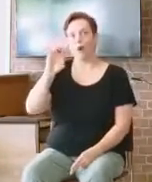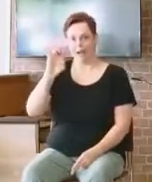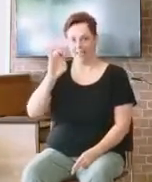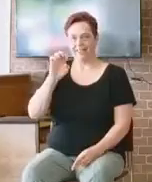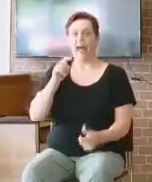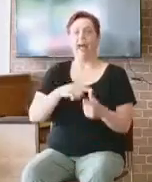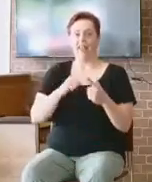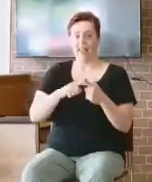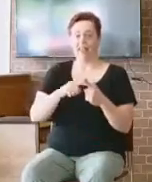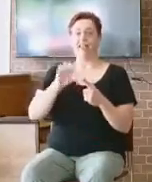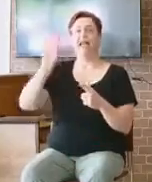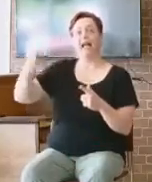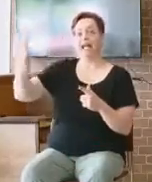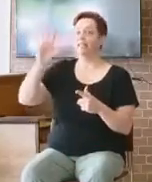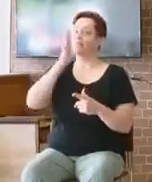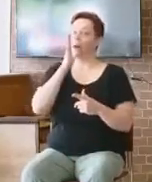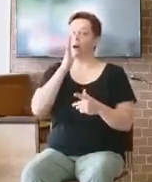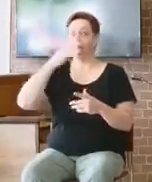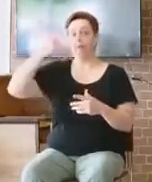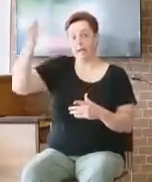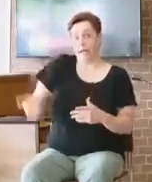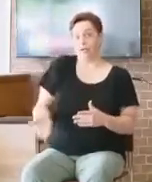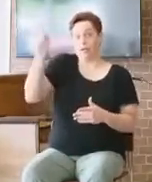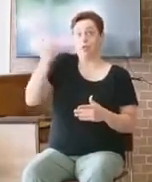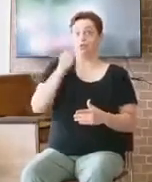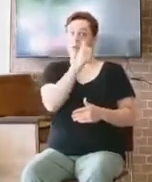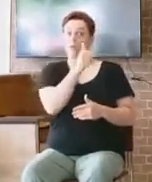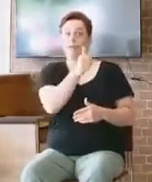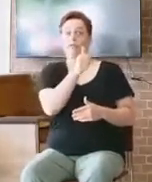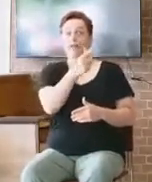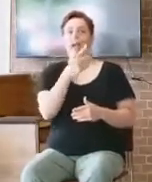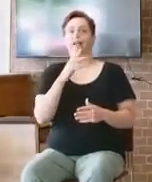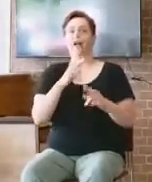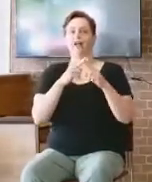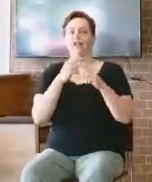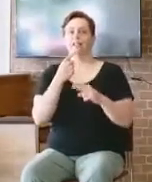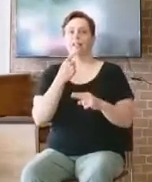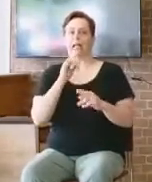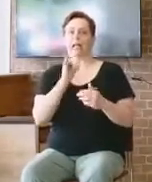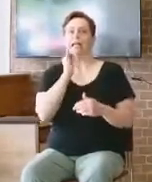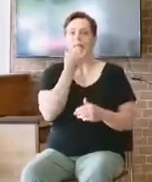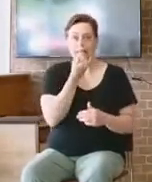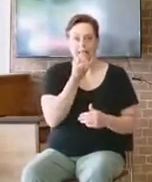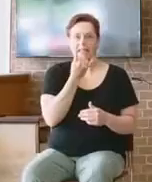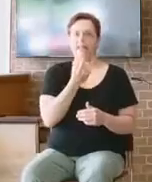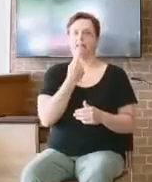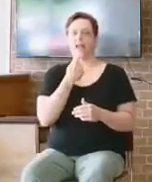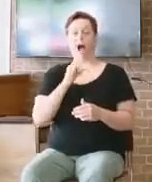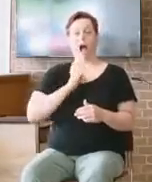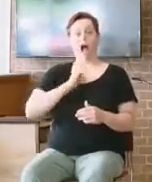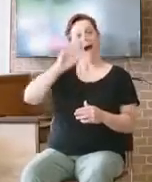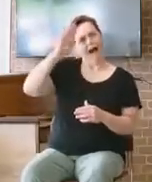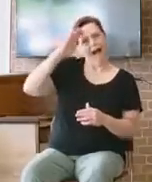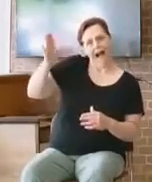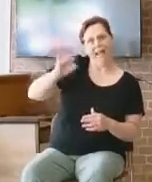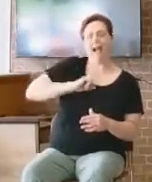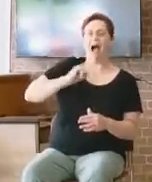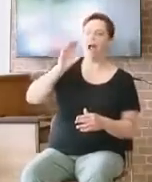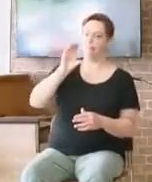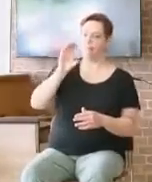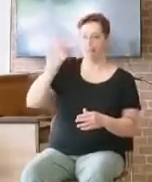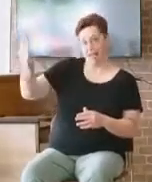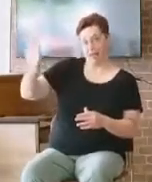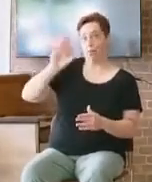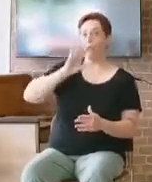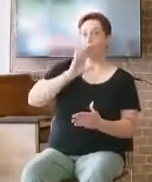going. And I'm like, I love this. And it broke the ice. So, um, it was great. And I loved it. So what we do now on